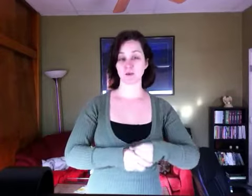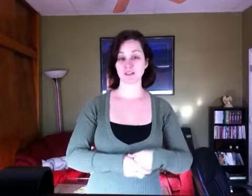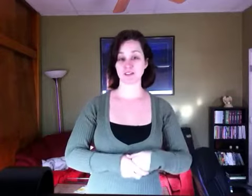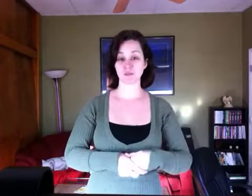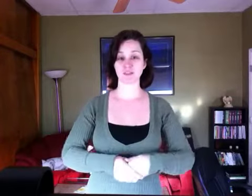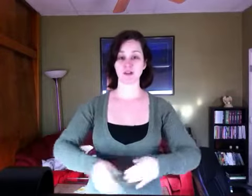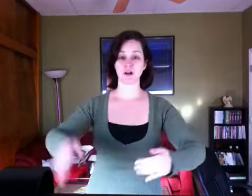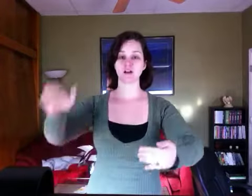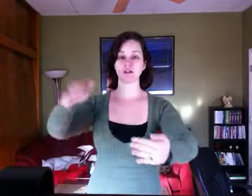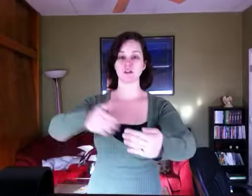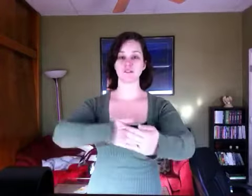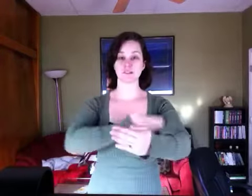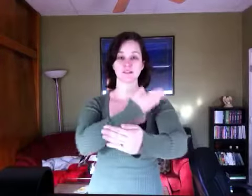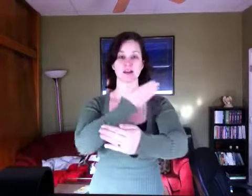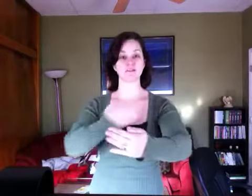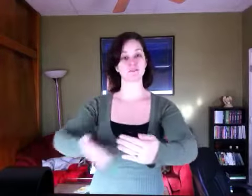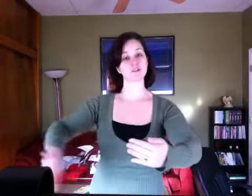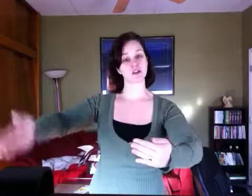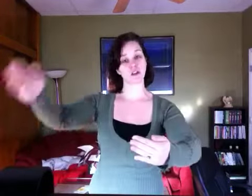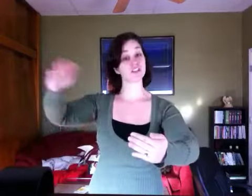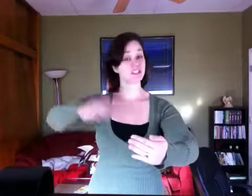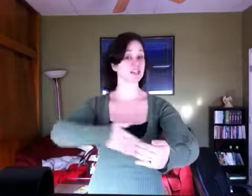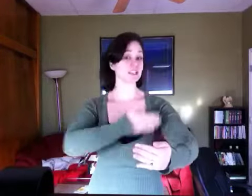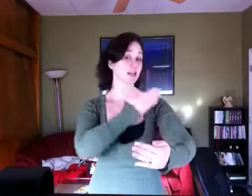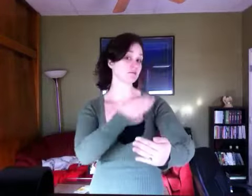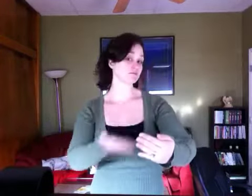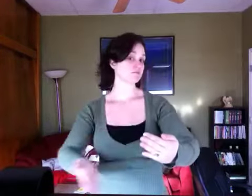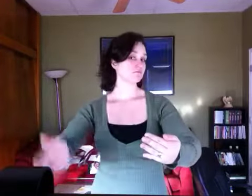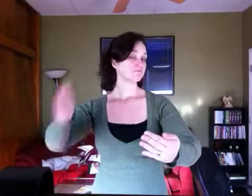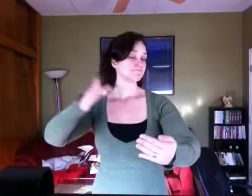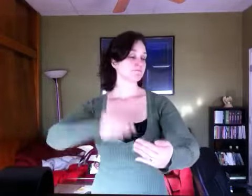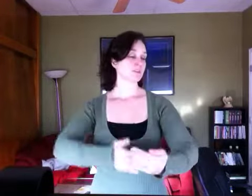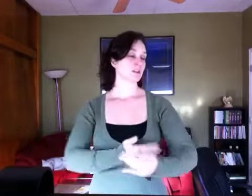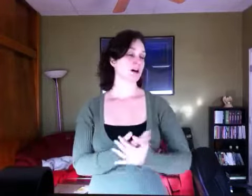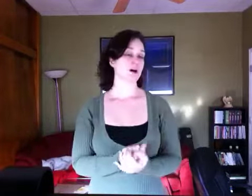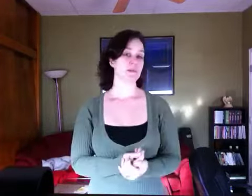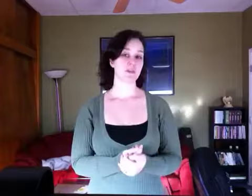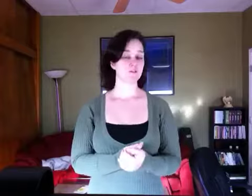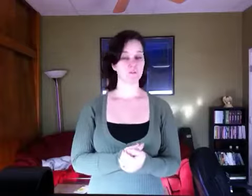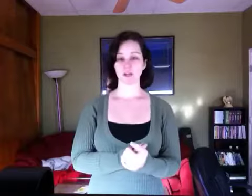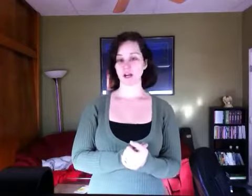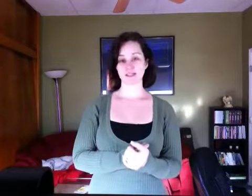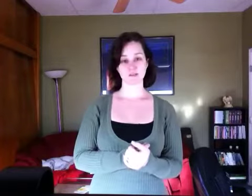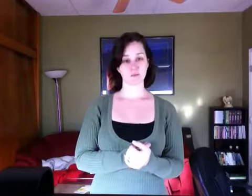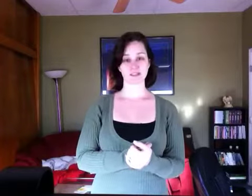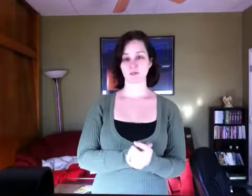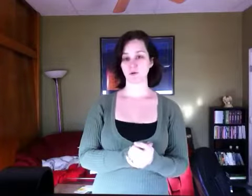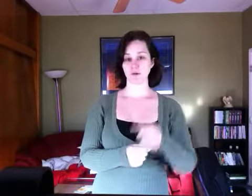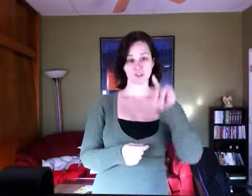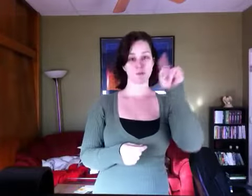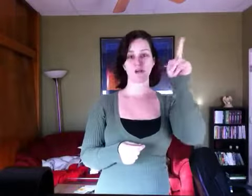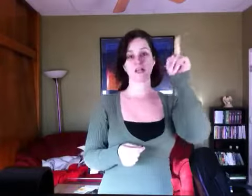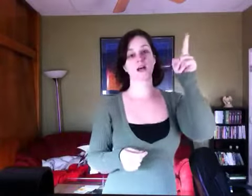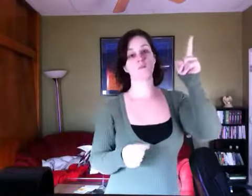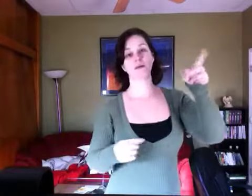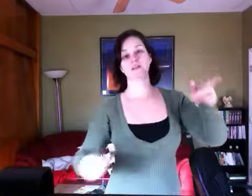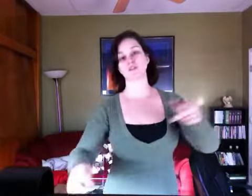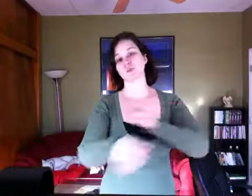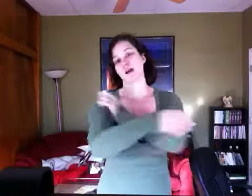presence with songs. So this is a sign for a song you're conducting. And then from there, it's really simple. We're just pointing up and doing a